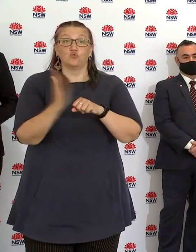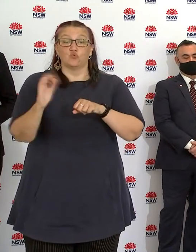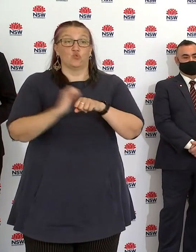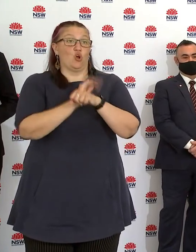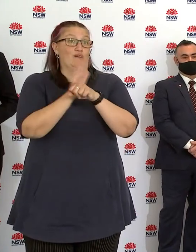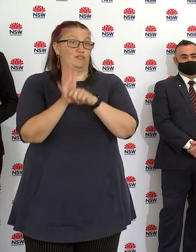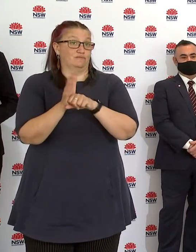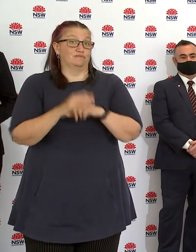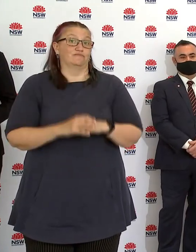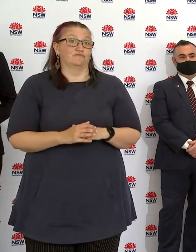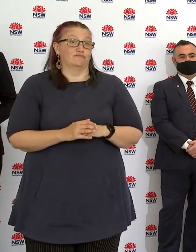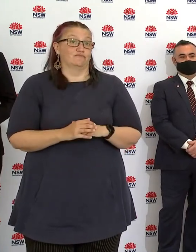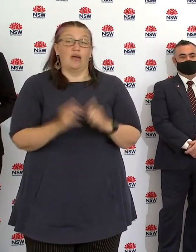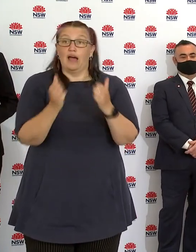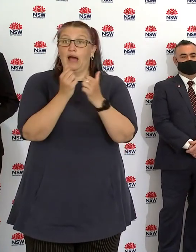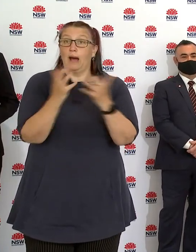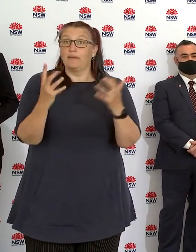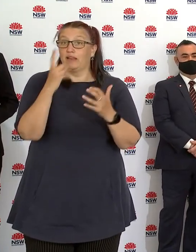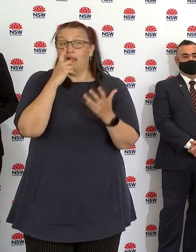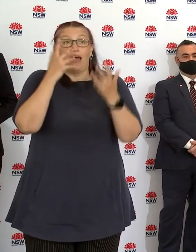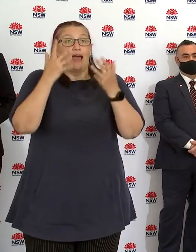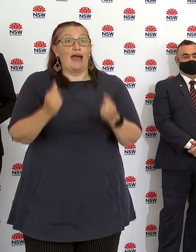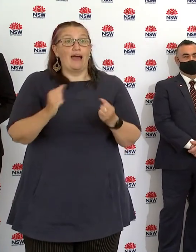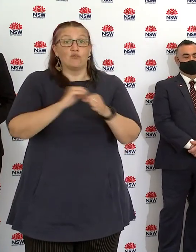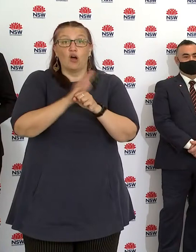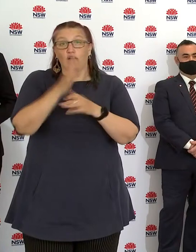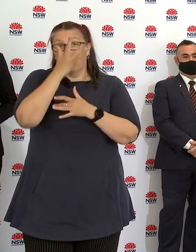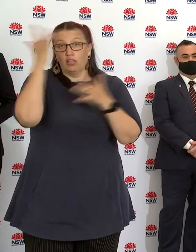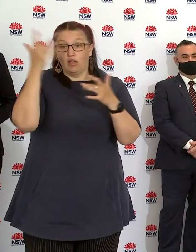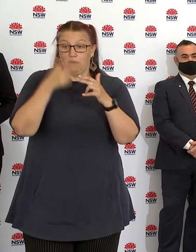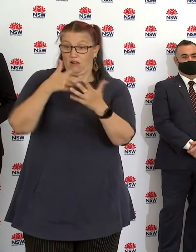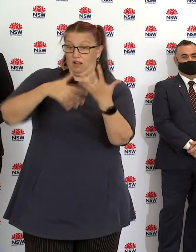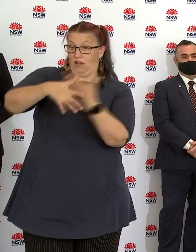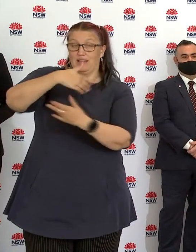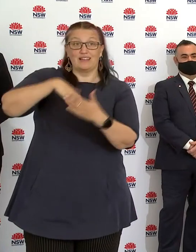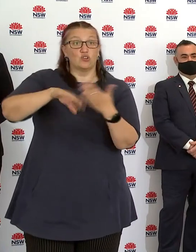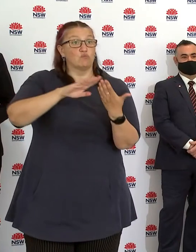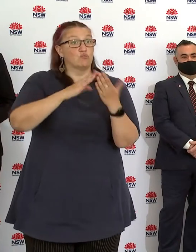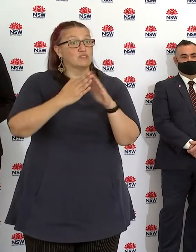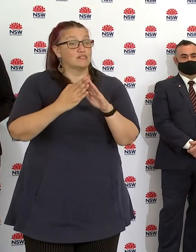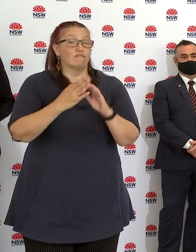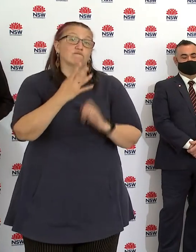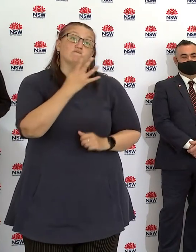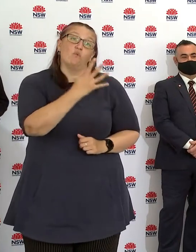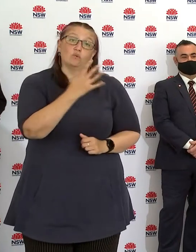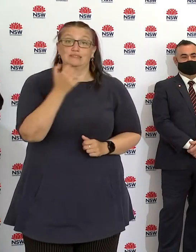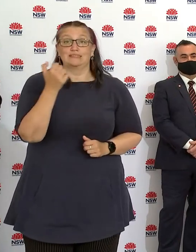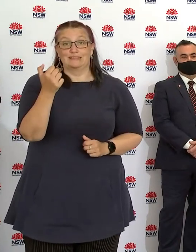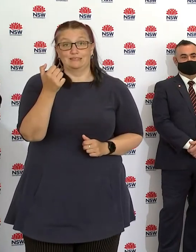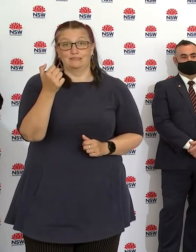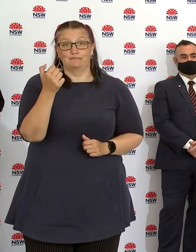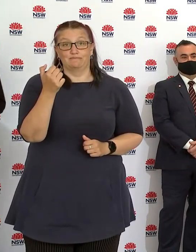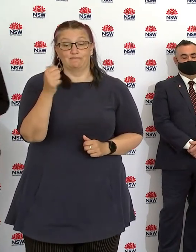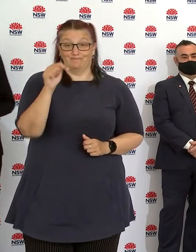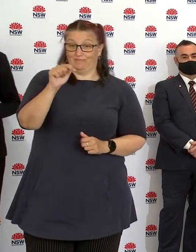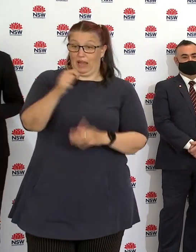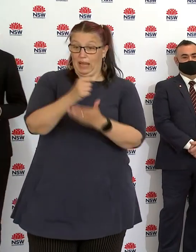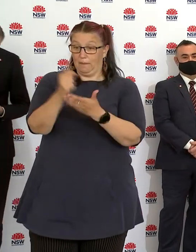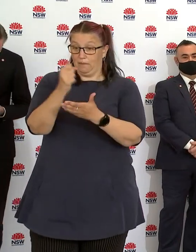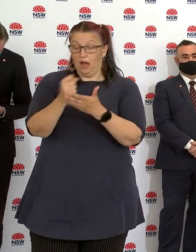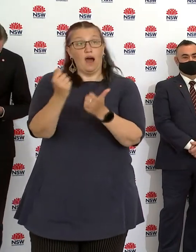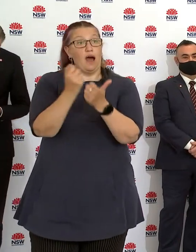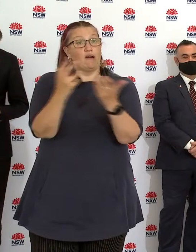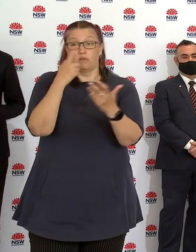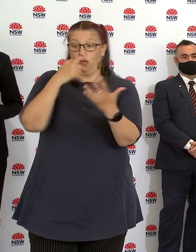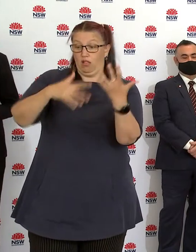infectious in the community. And that's the key number we're really looking at in the next few weeks. We really want that 46 number to come down to as close to